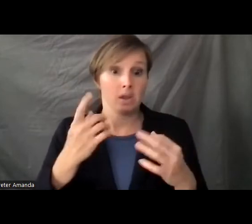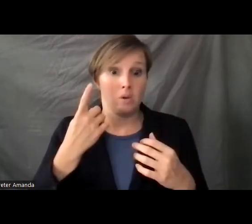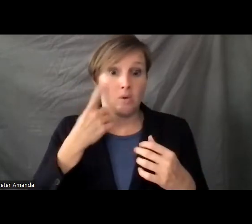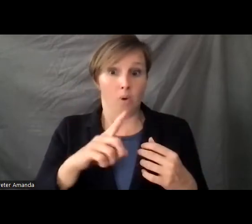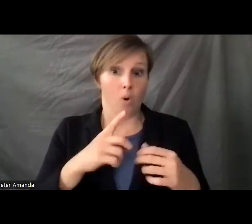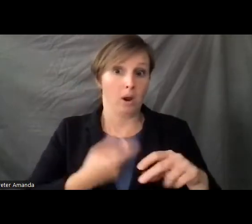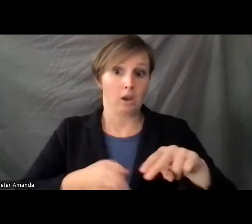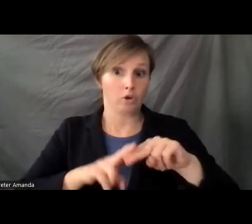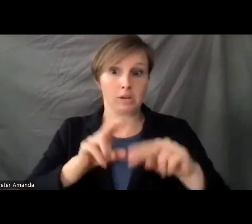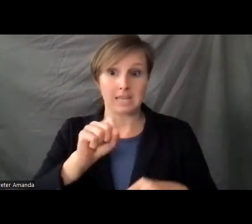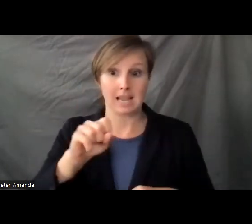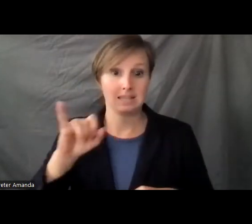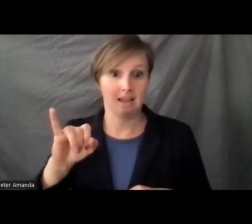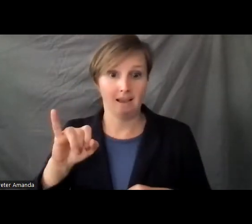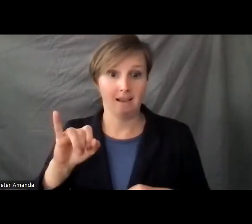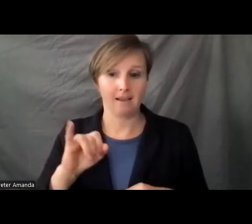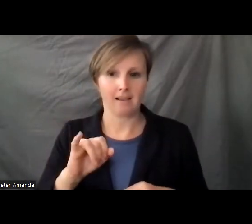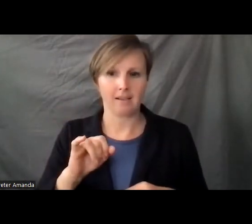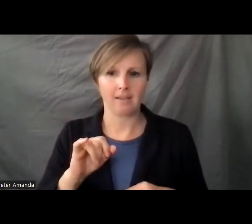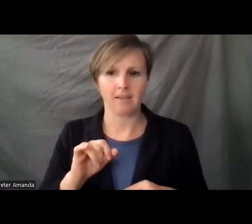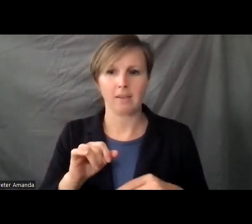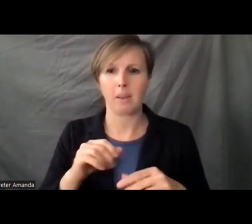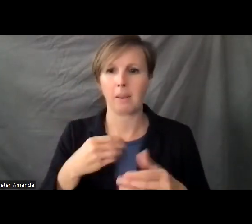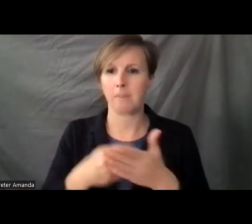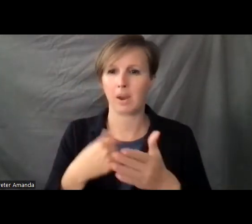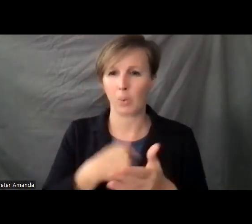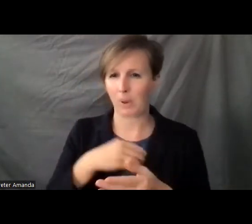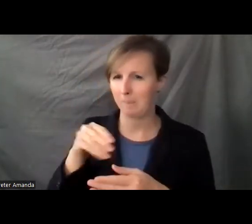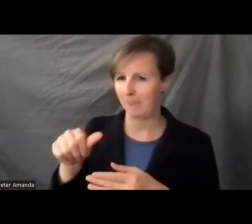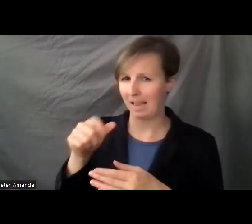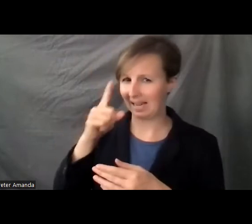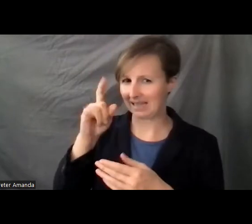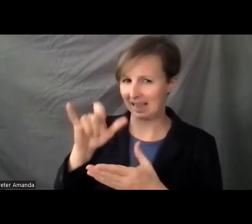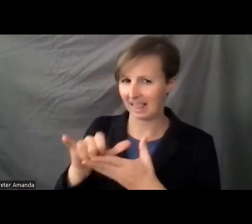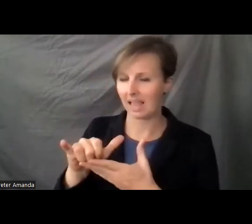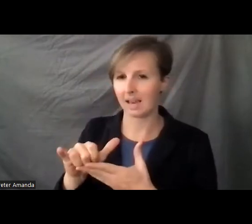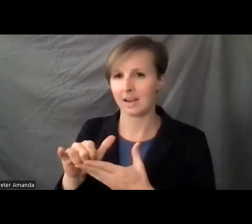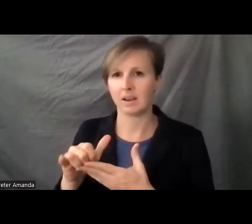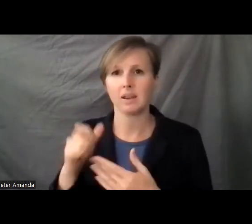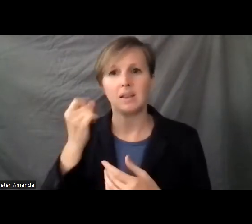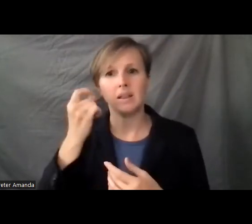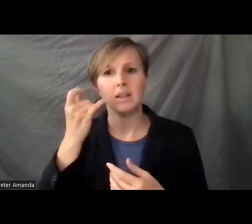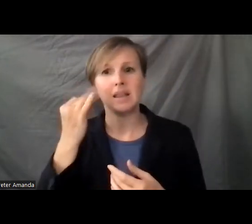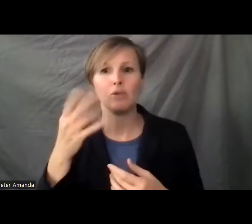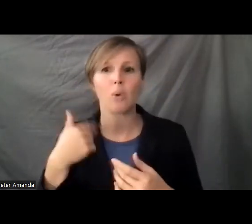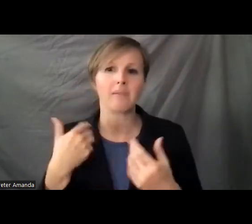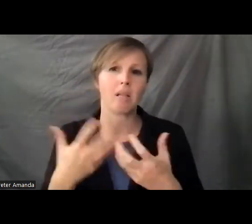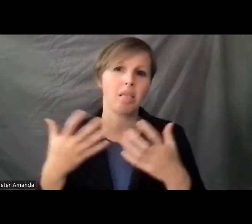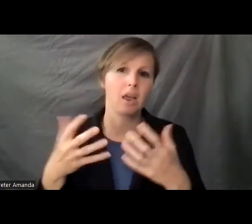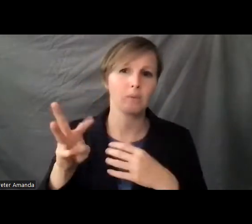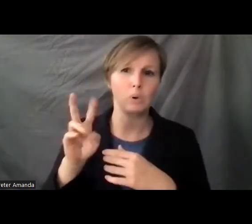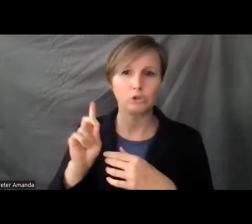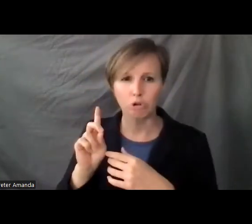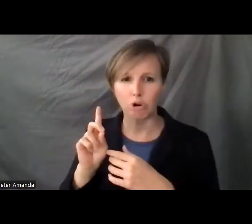the SSI. This is at the end of the day, money that we paid into. I understand that, you know, if you have a lot of withdrawals, could kind of,